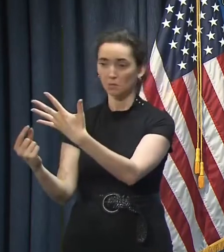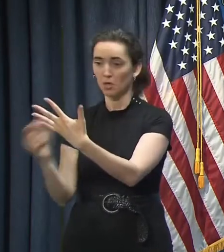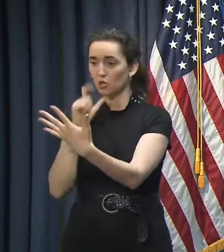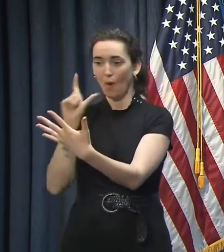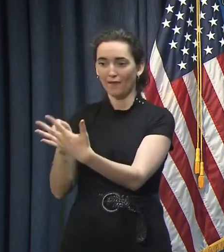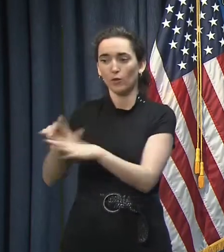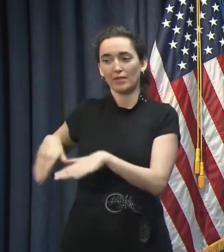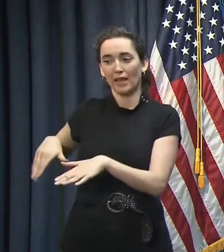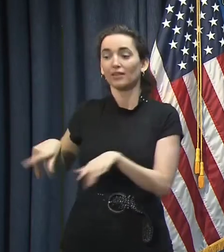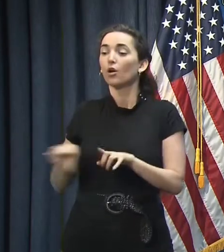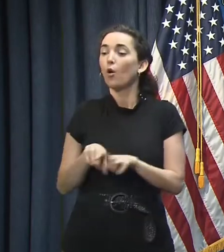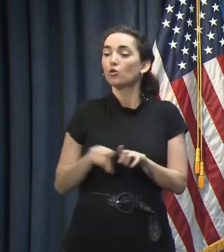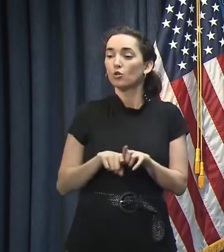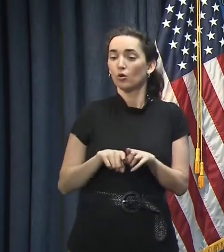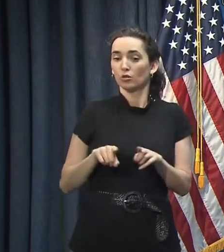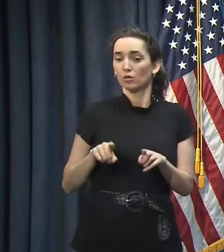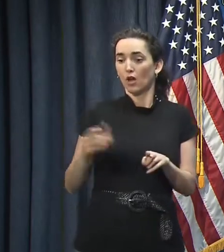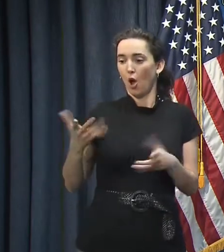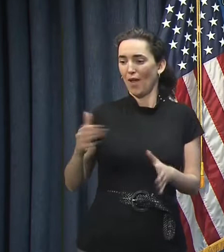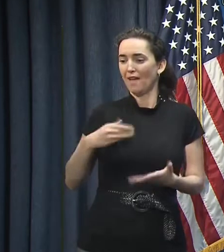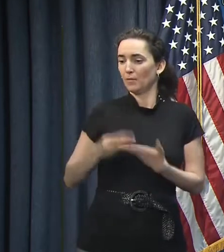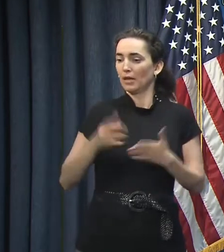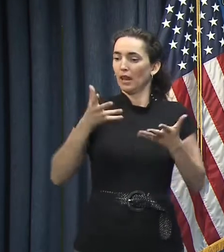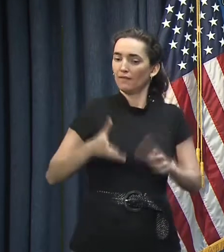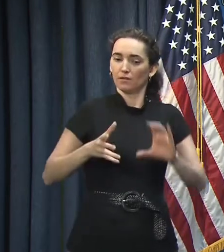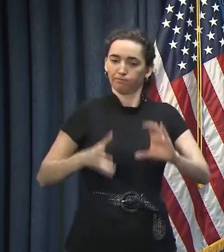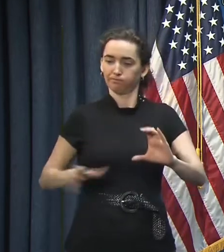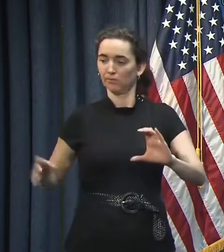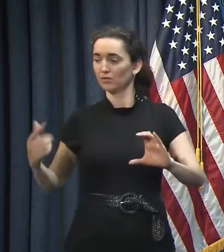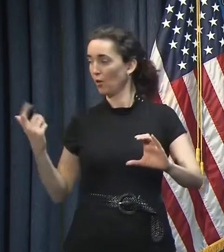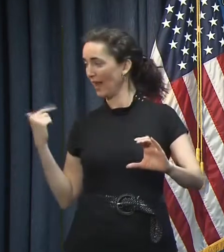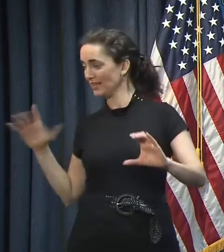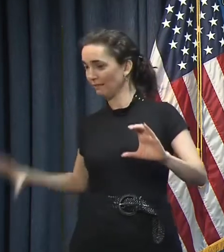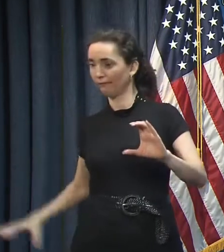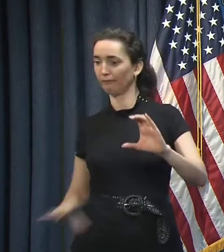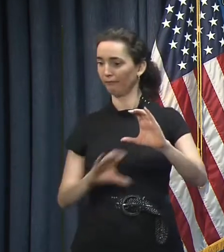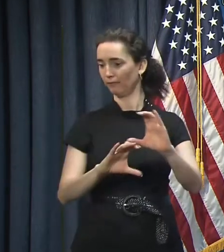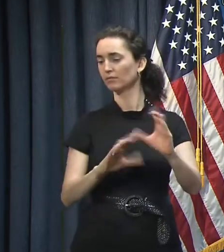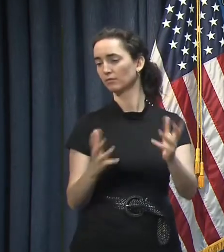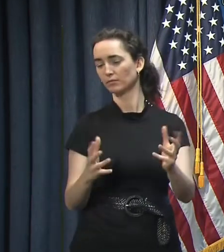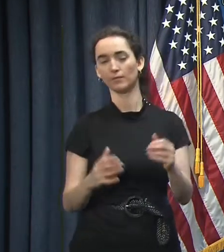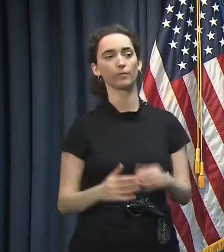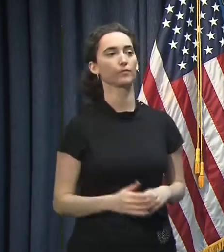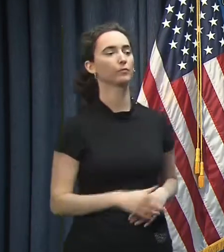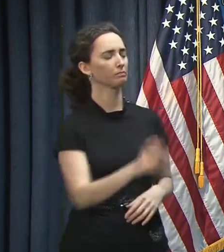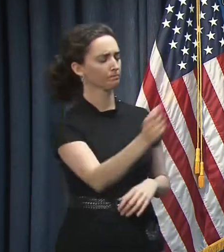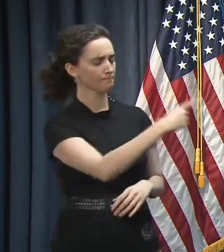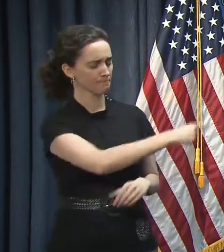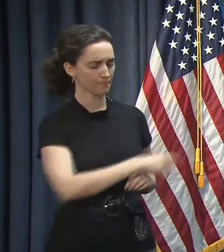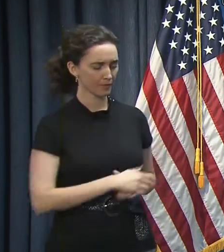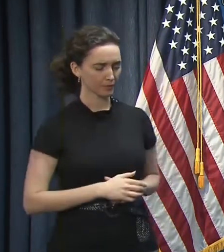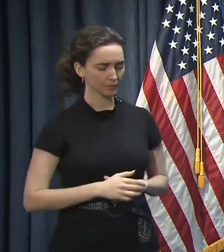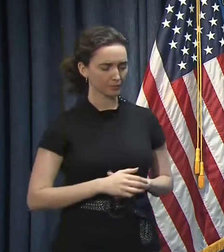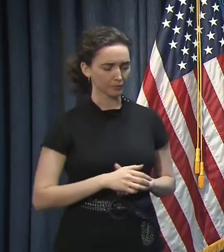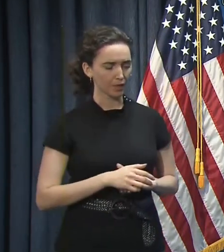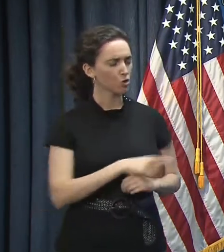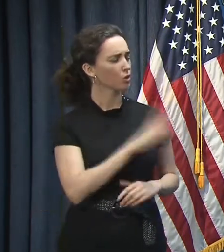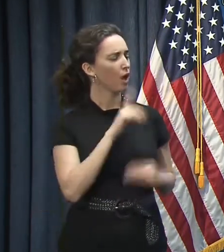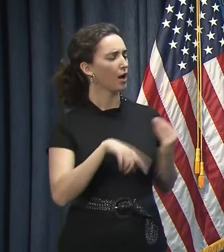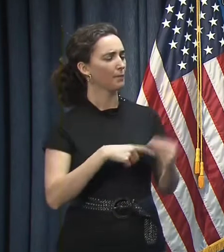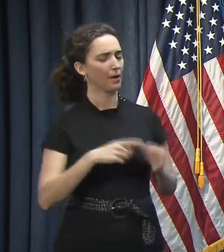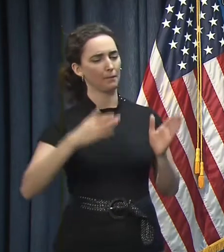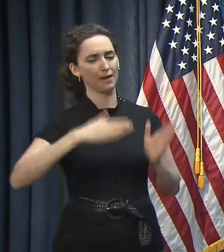year and excess in the current year. Yes, sir. Governor, you talked about the commitments the federal government has made regarding testing. How many specific